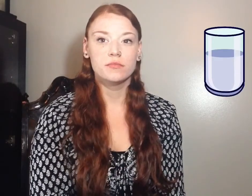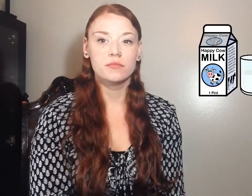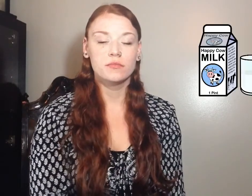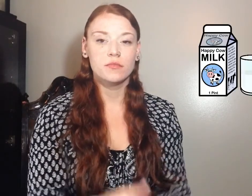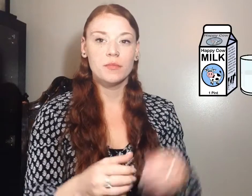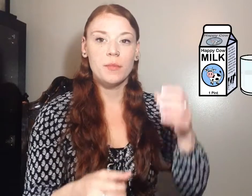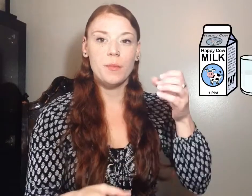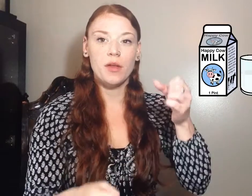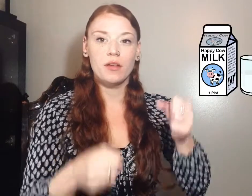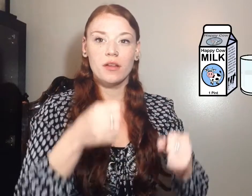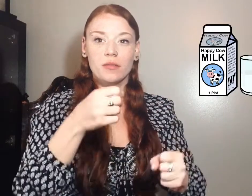Milk.